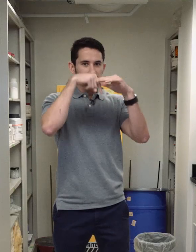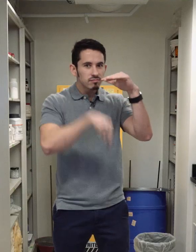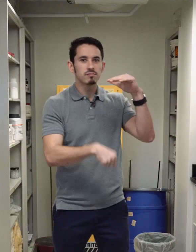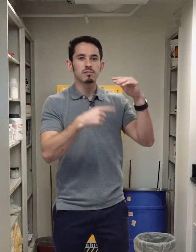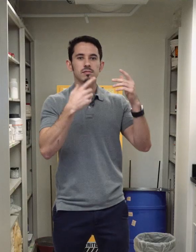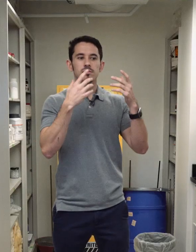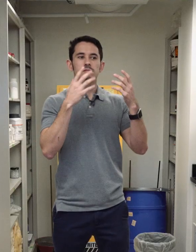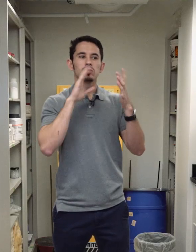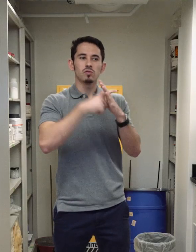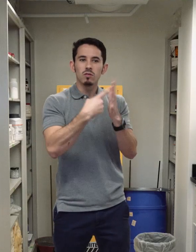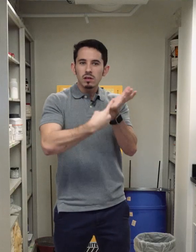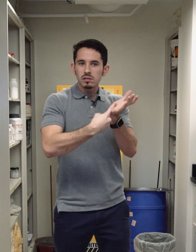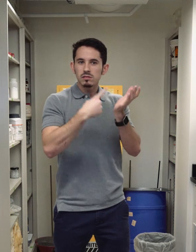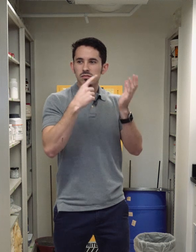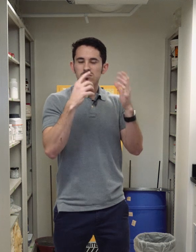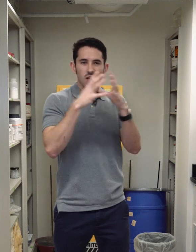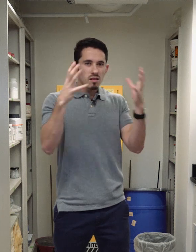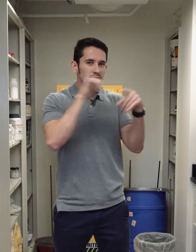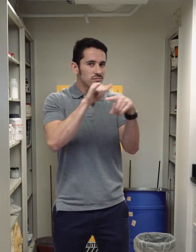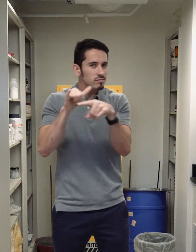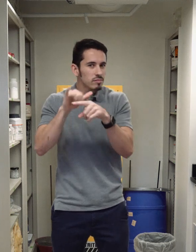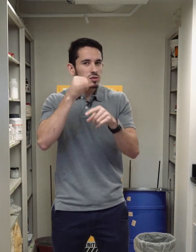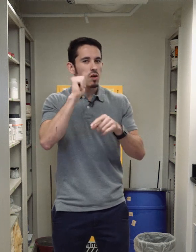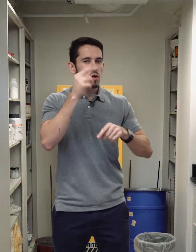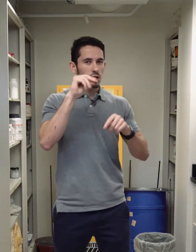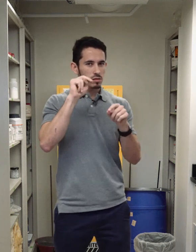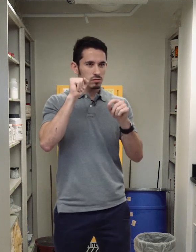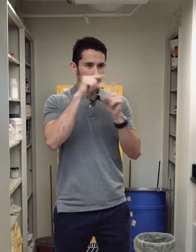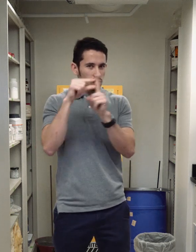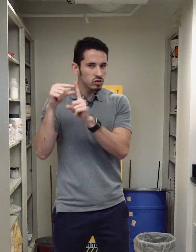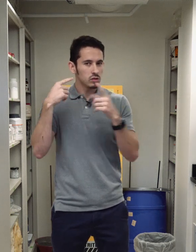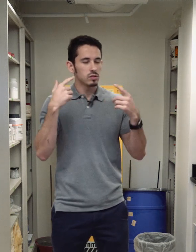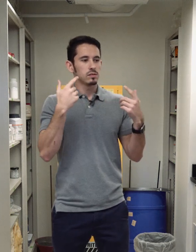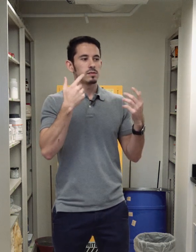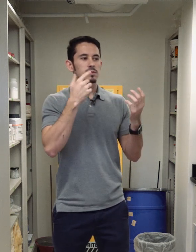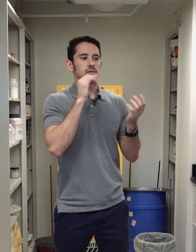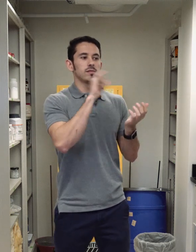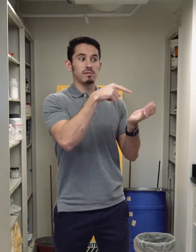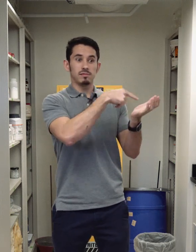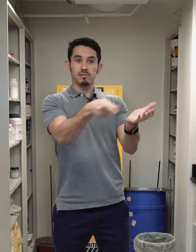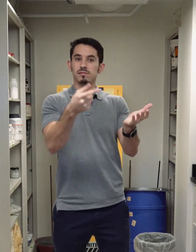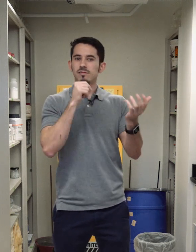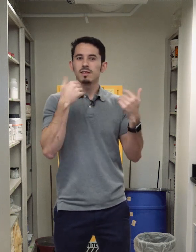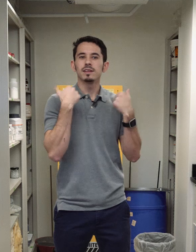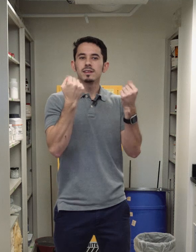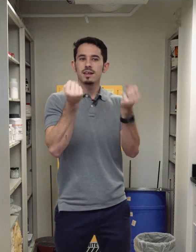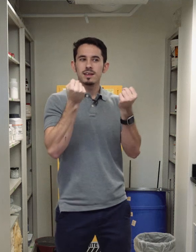When I really started to get into the sciences, there were, of course, there's a lot of jargon, a lot of vocabulary there, and there just